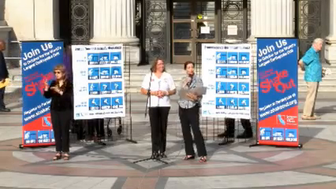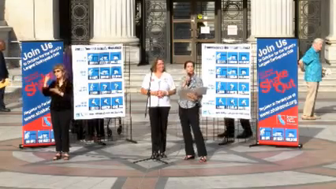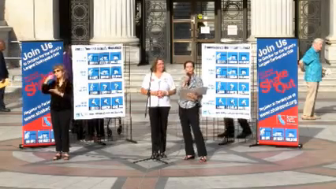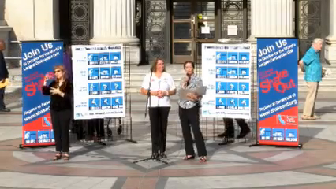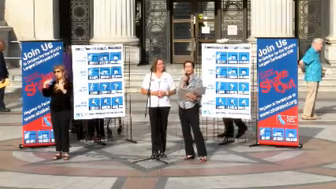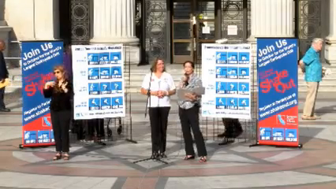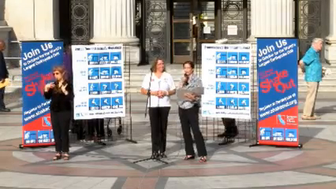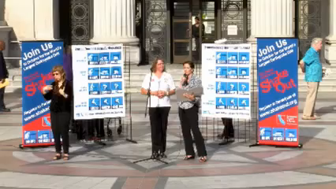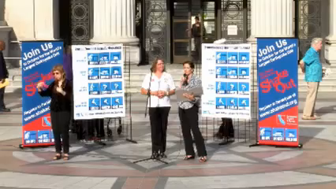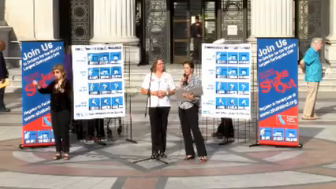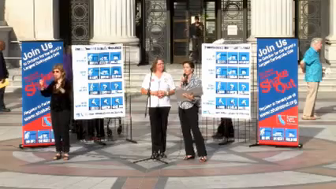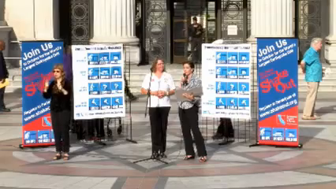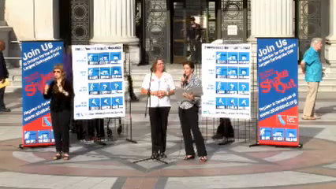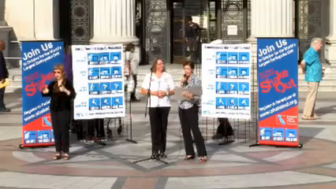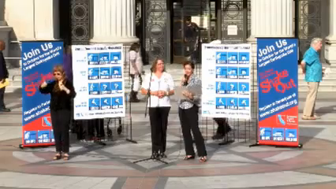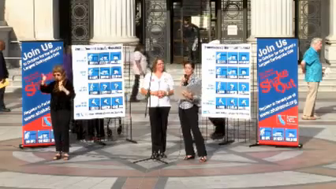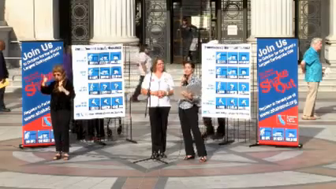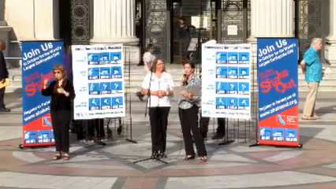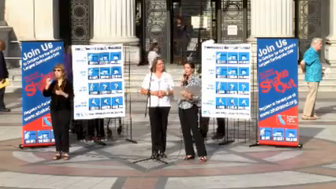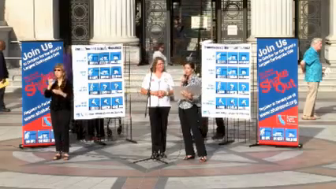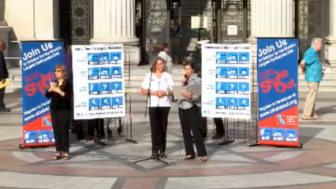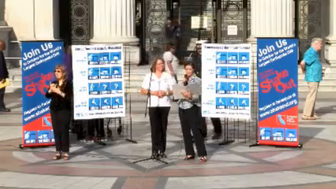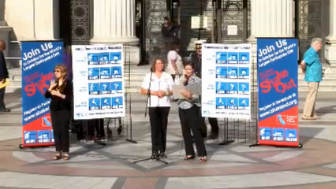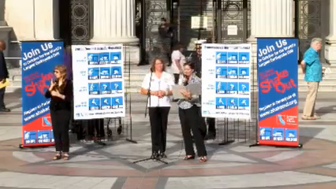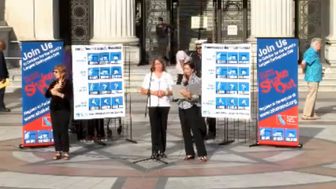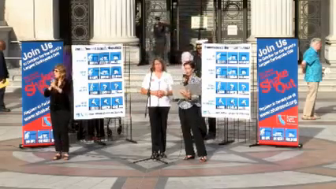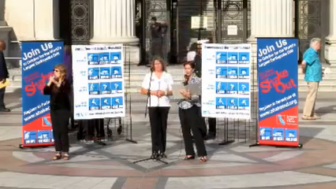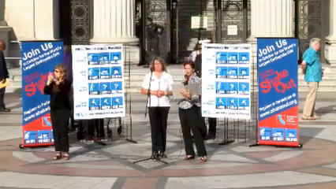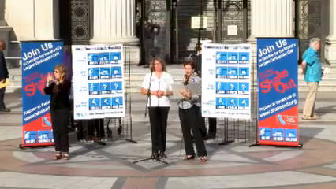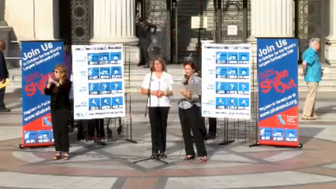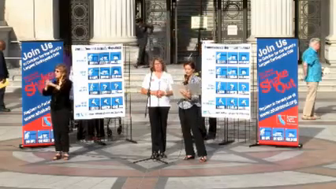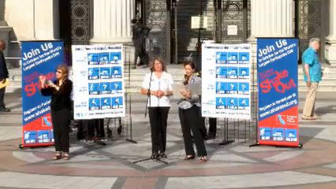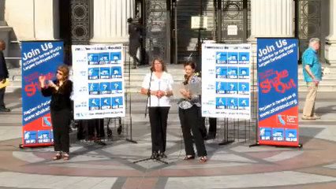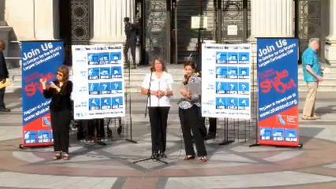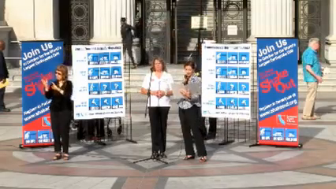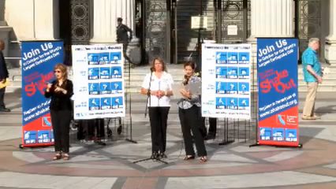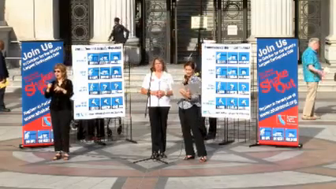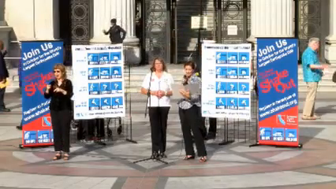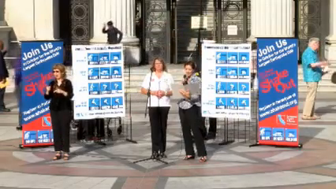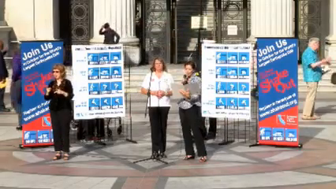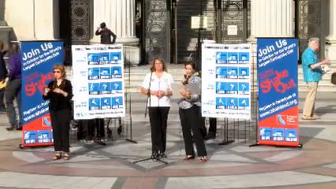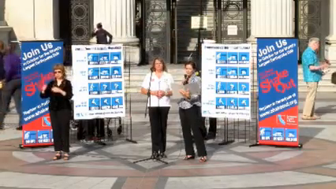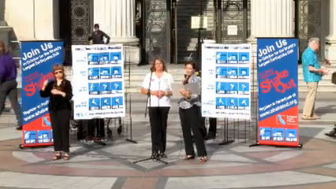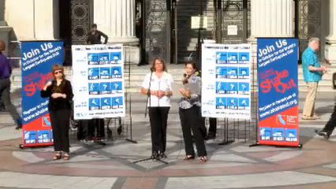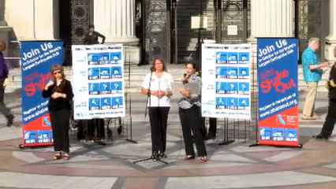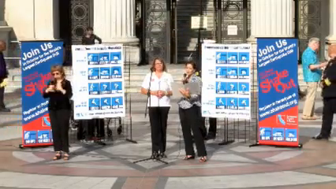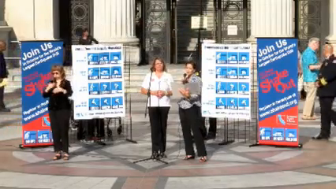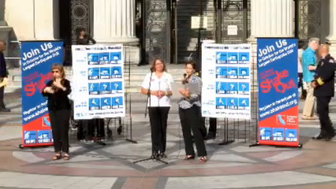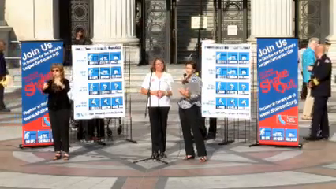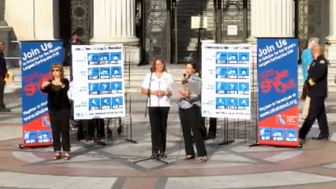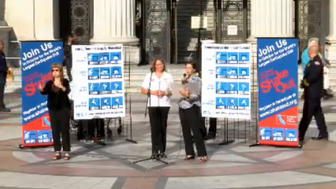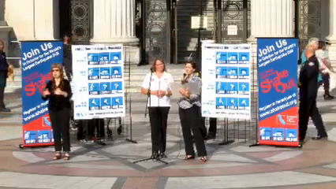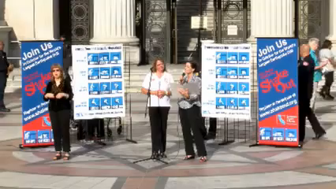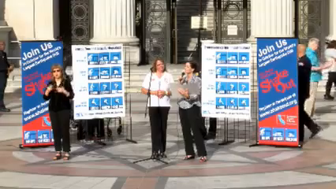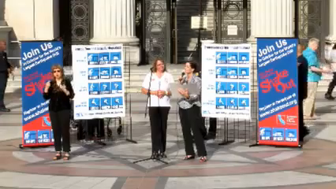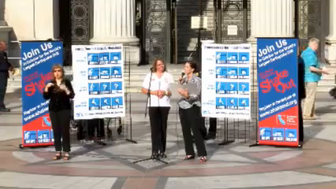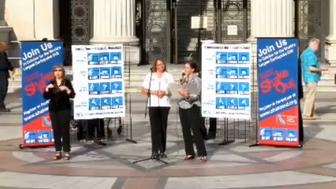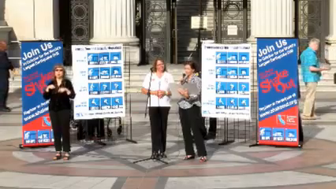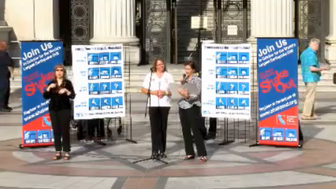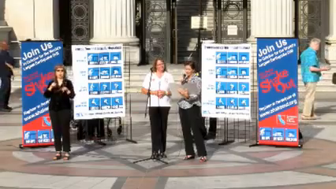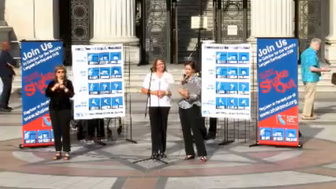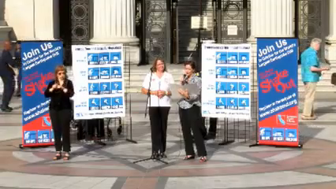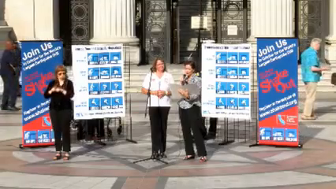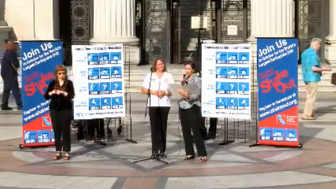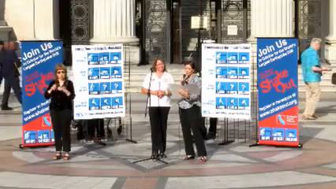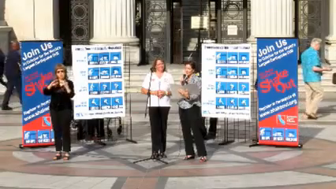recover more quickly and that is our goal to get back on our saddles of as community resiliency